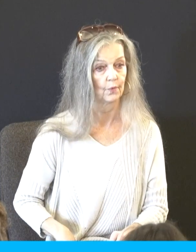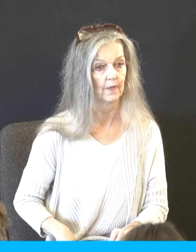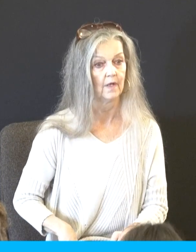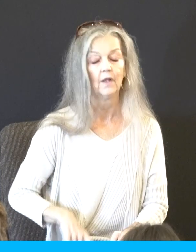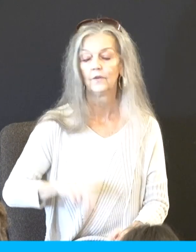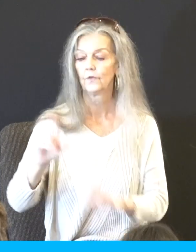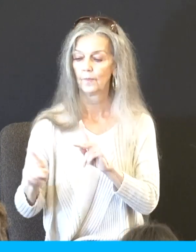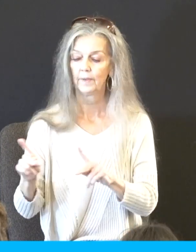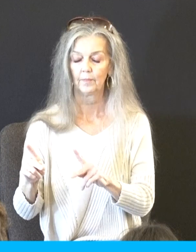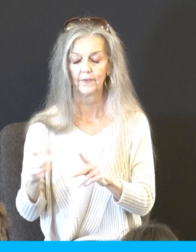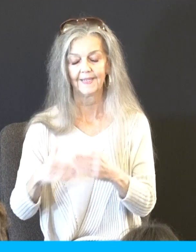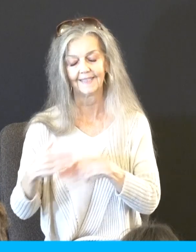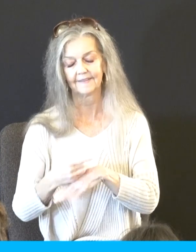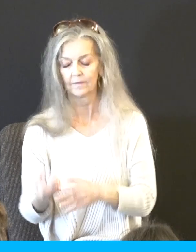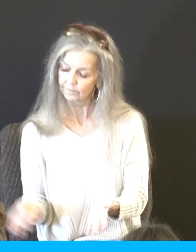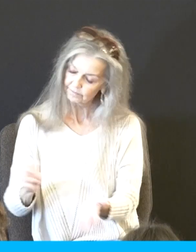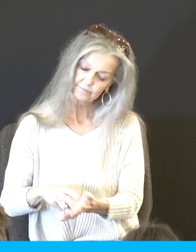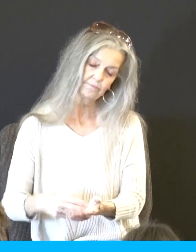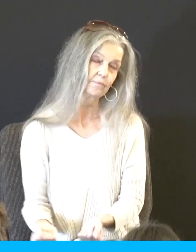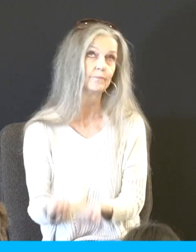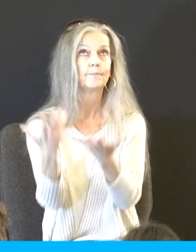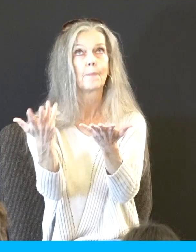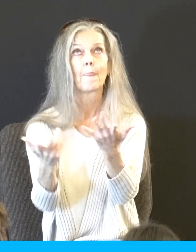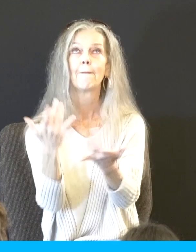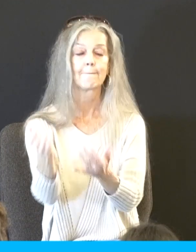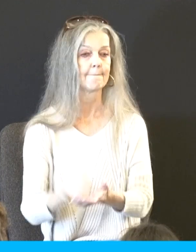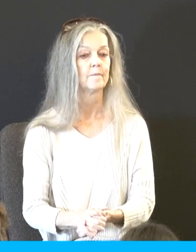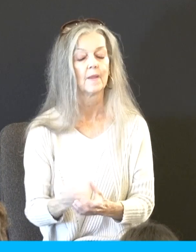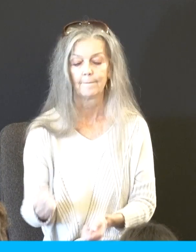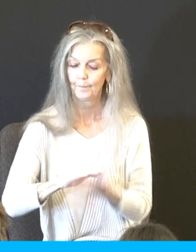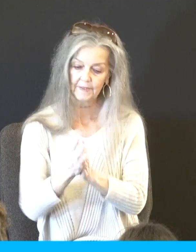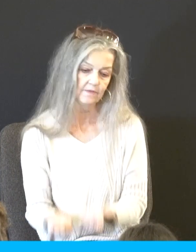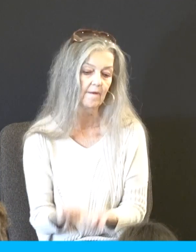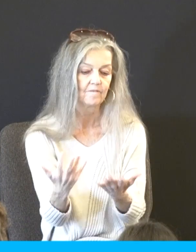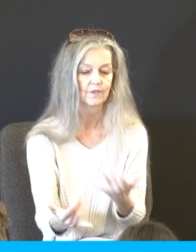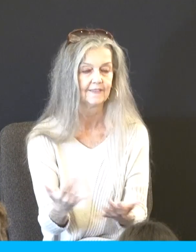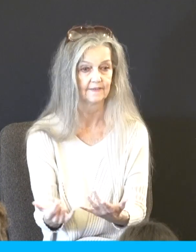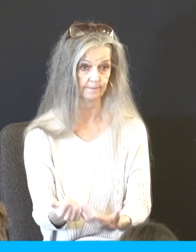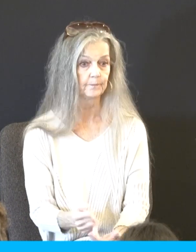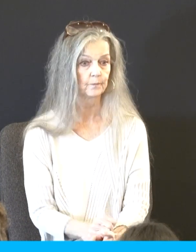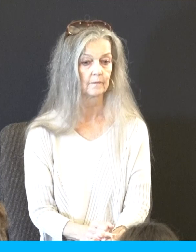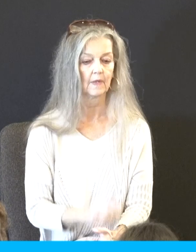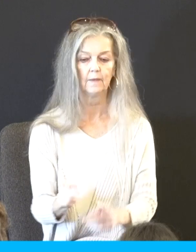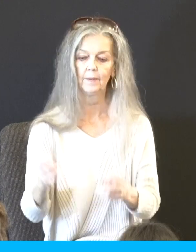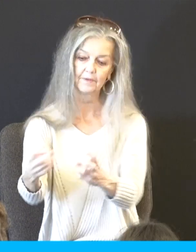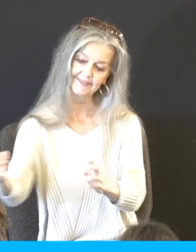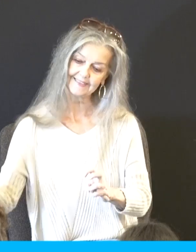the morrow and they offered burnt offerings and brought peace offerings and all the people sat down. Wait a minute, what offering's